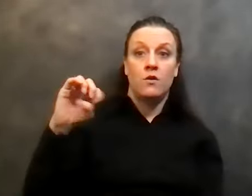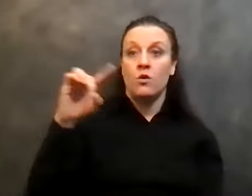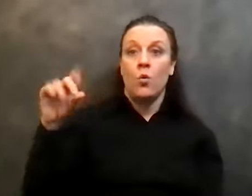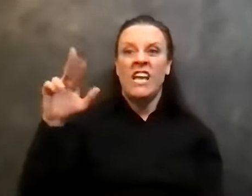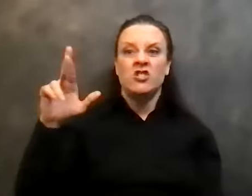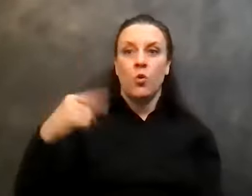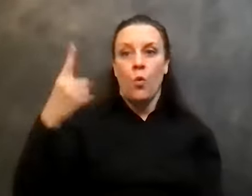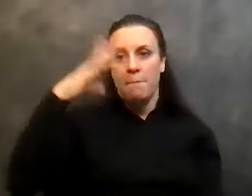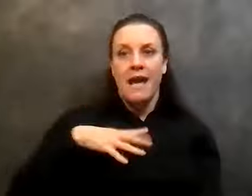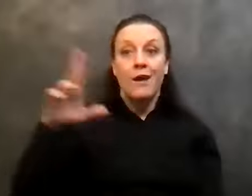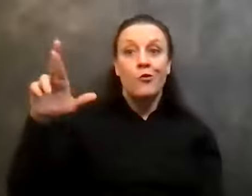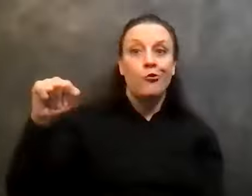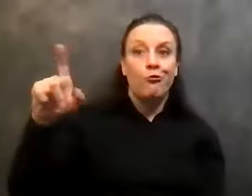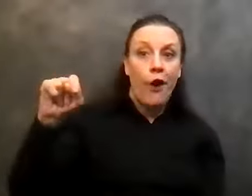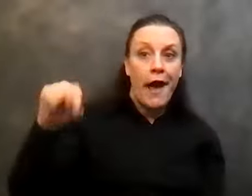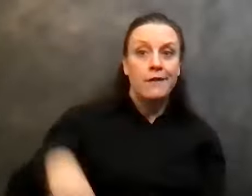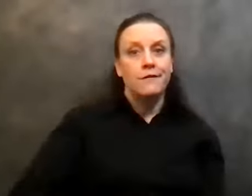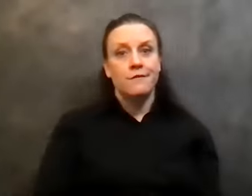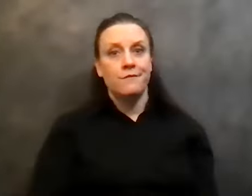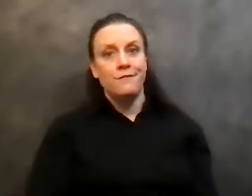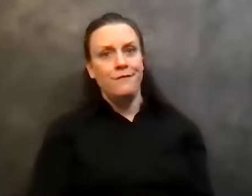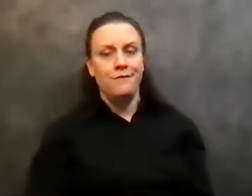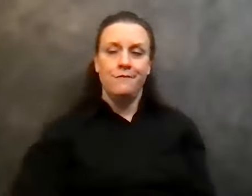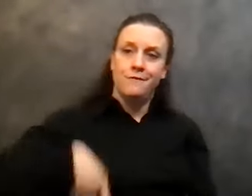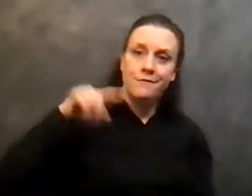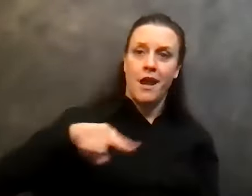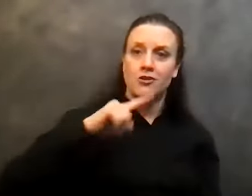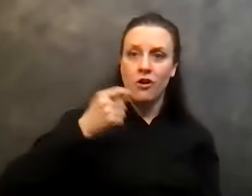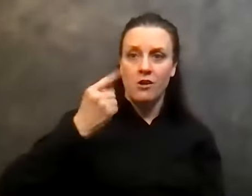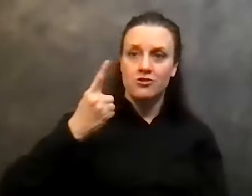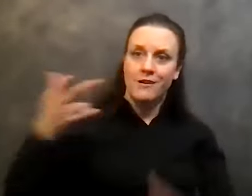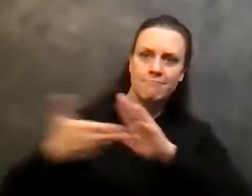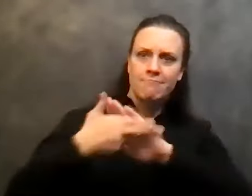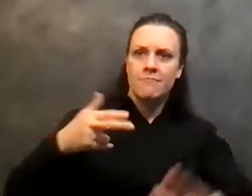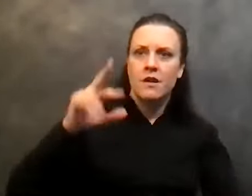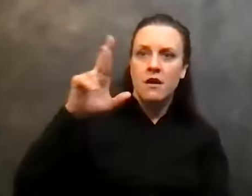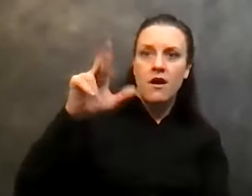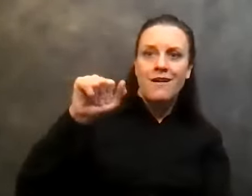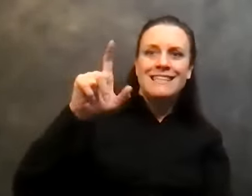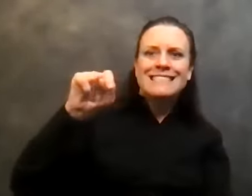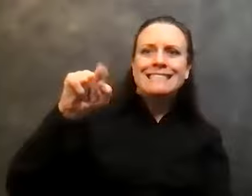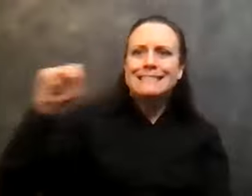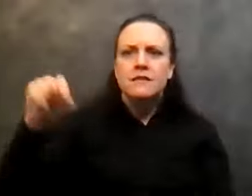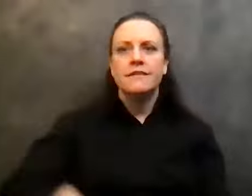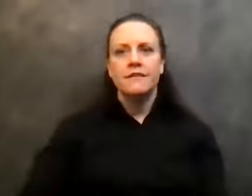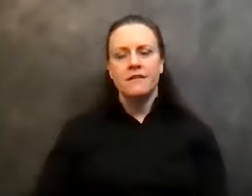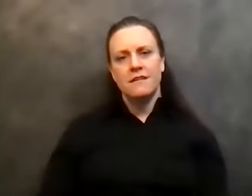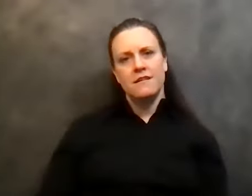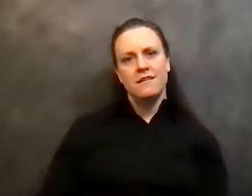named rat, you know, who, who would make sure you understood his name was spelled with two T's, you know, and these are the guys that I'm drinking